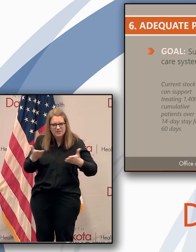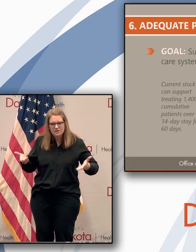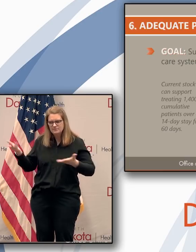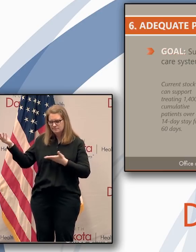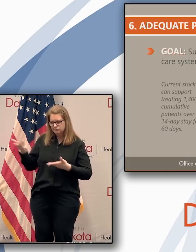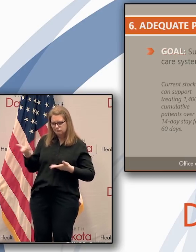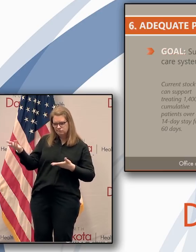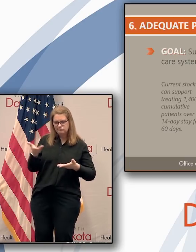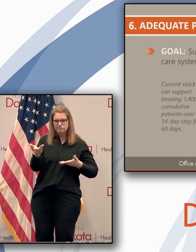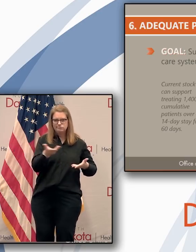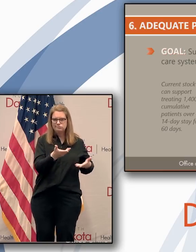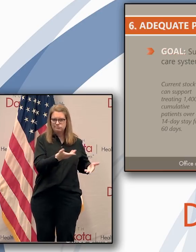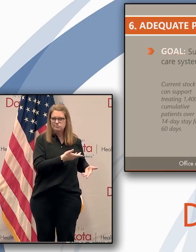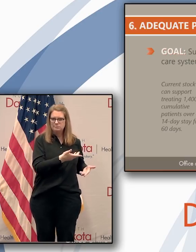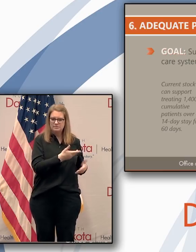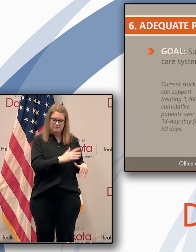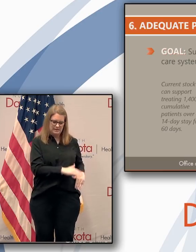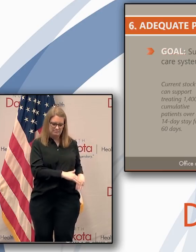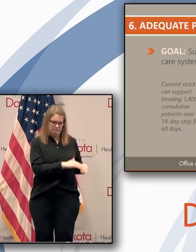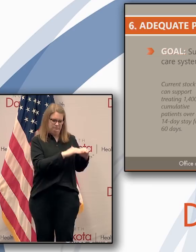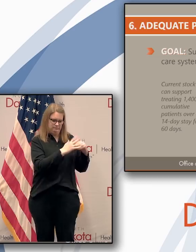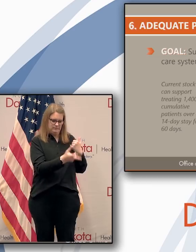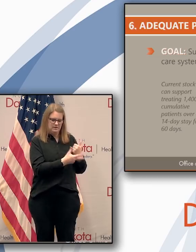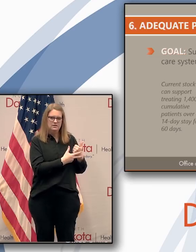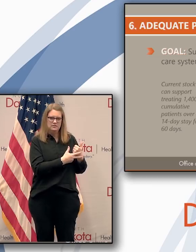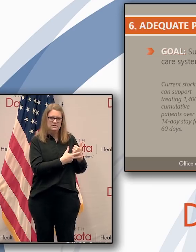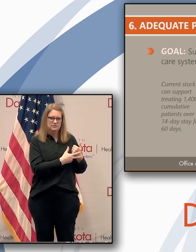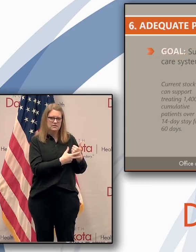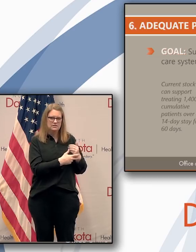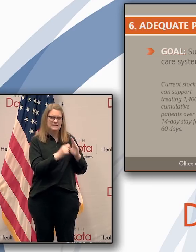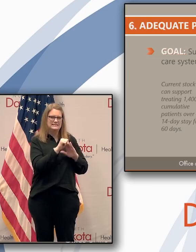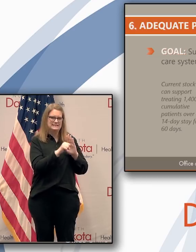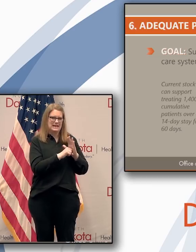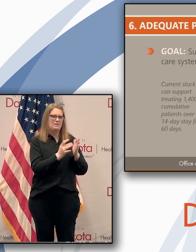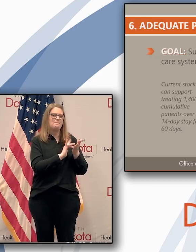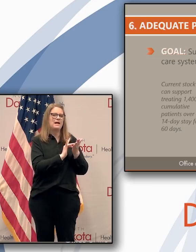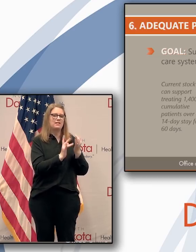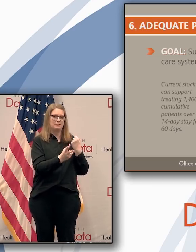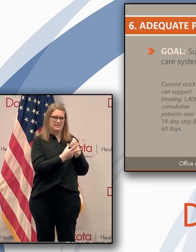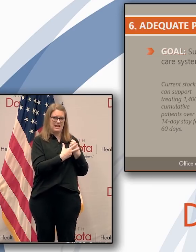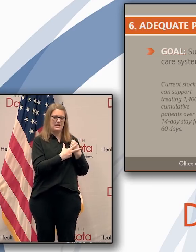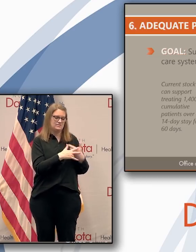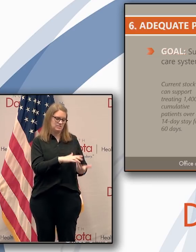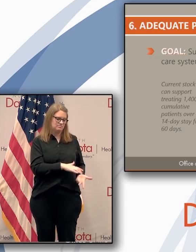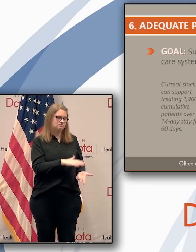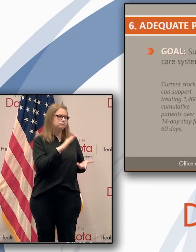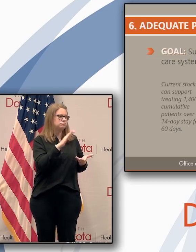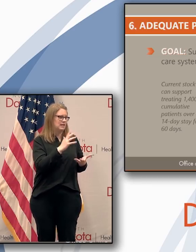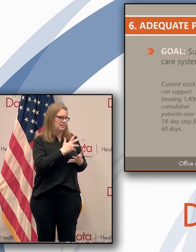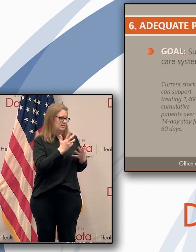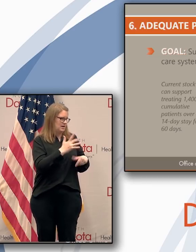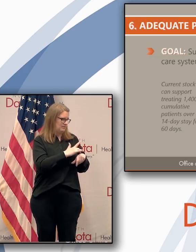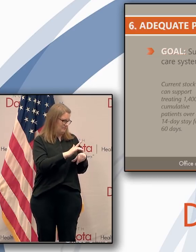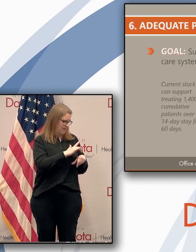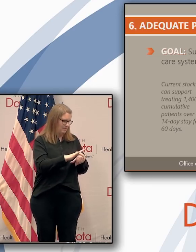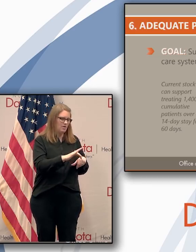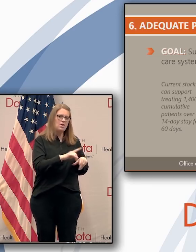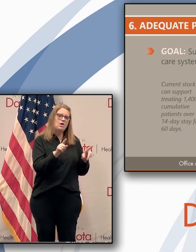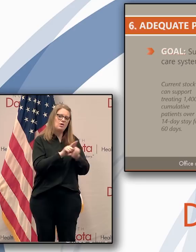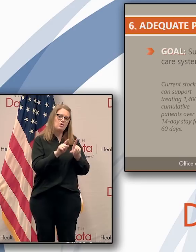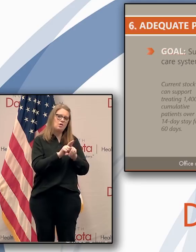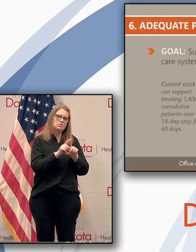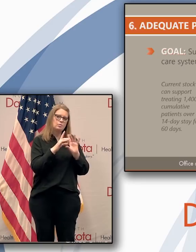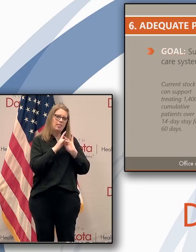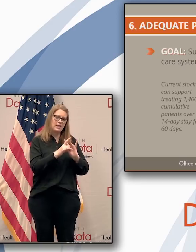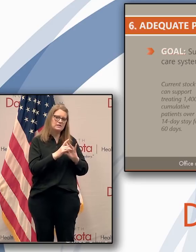replenish stocks. It also relates to the fact that we were in really good position with our state medical cash before we started. And it also relates to the